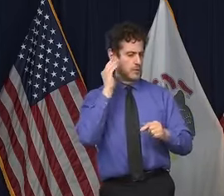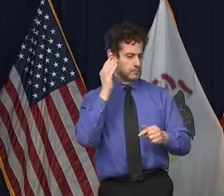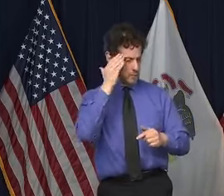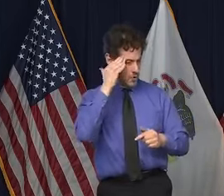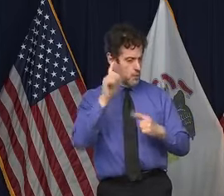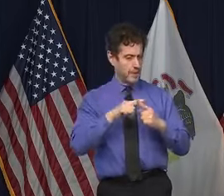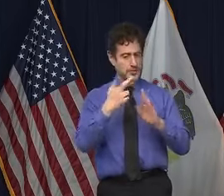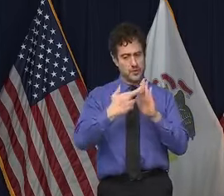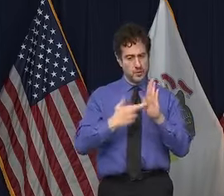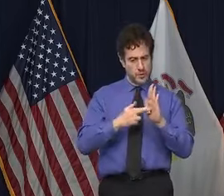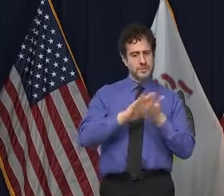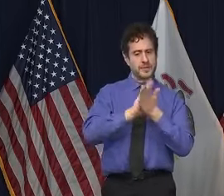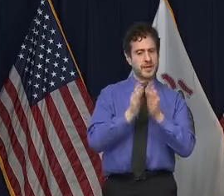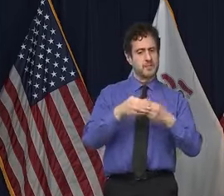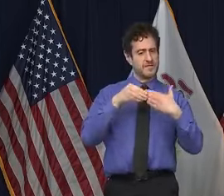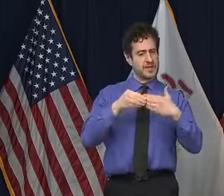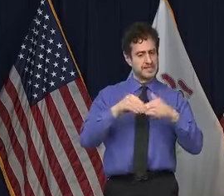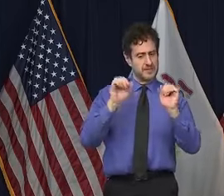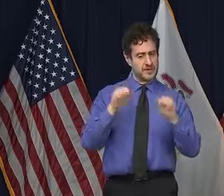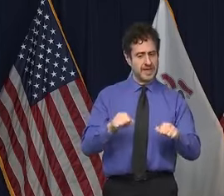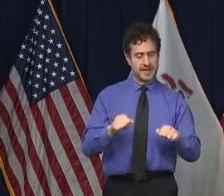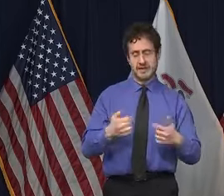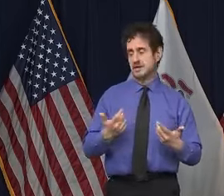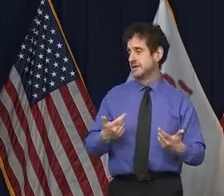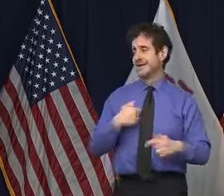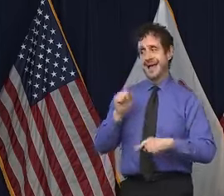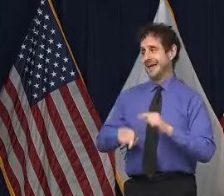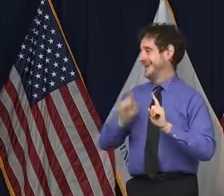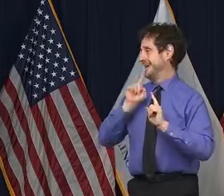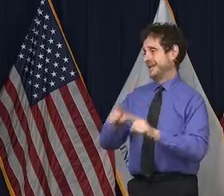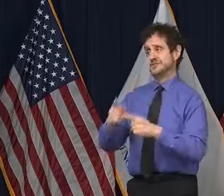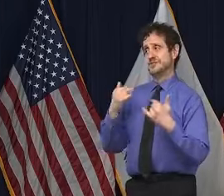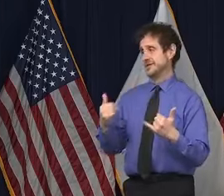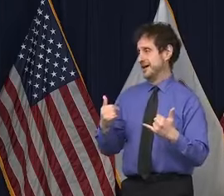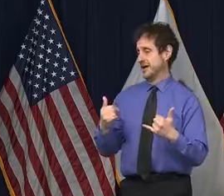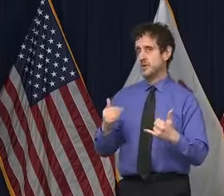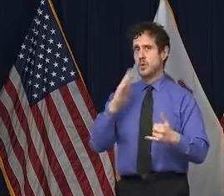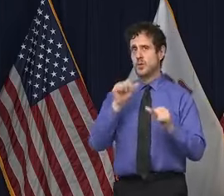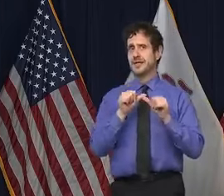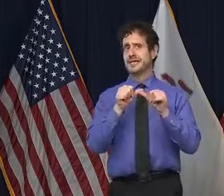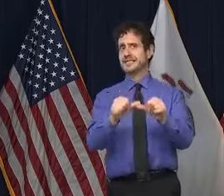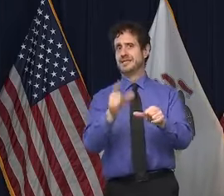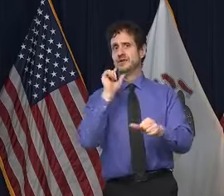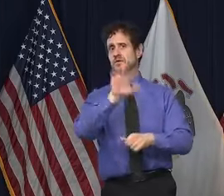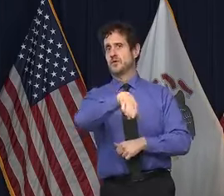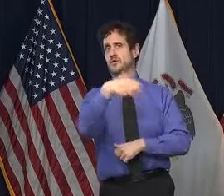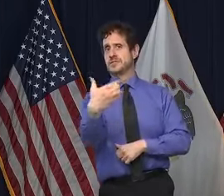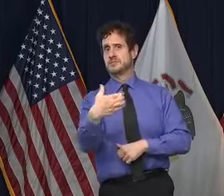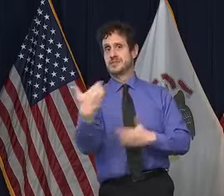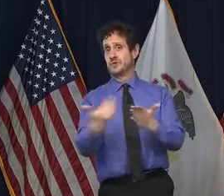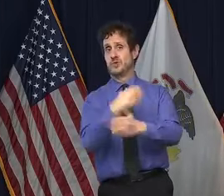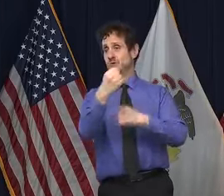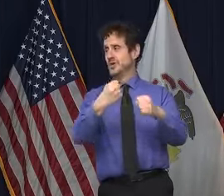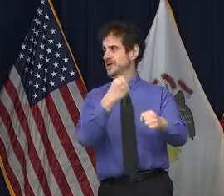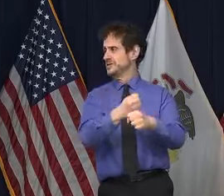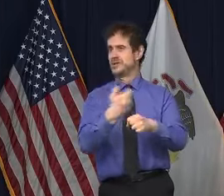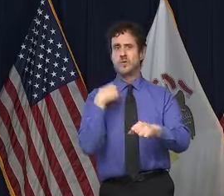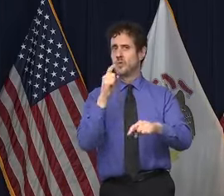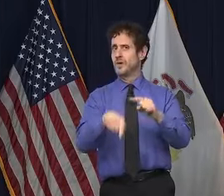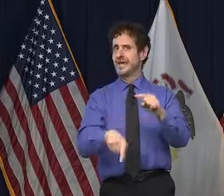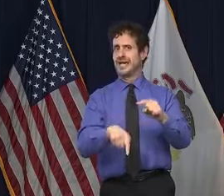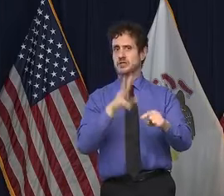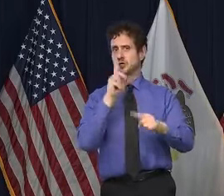lower tiers? I couldn't. It's impossible to answer something that's, you know, how will it look on December